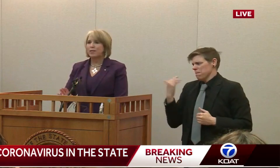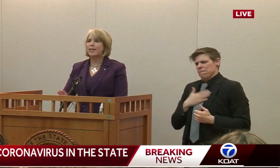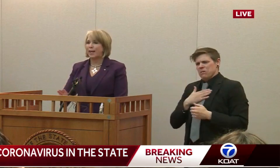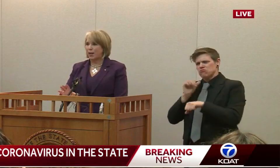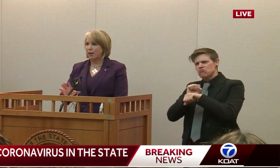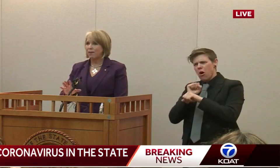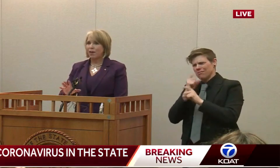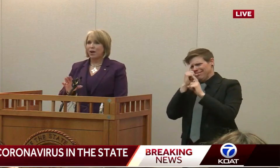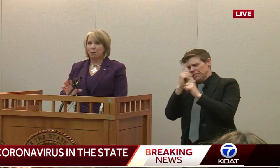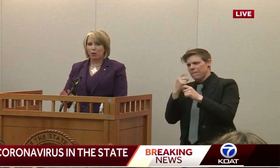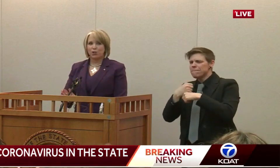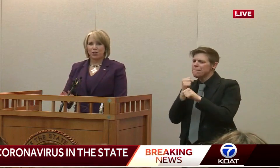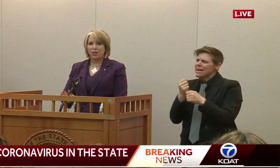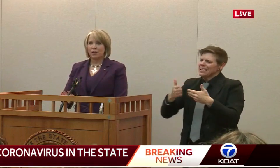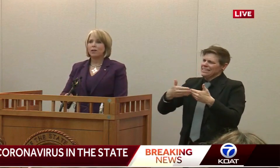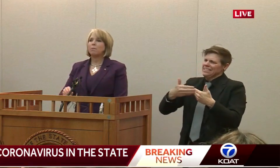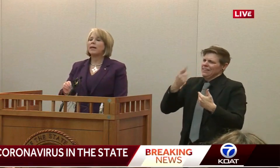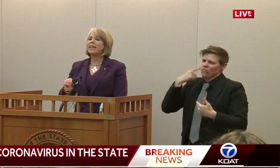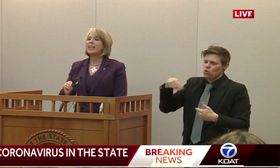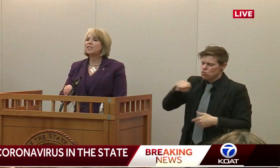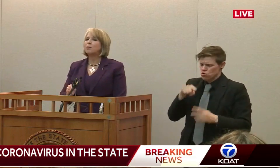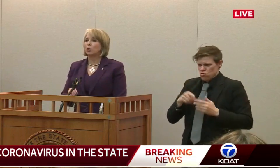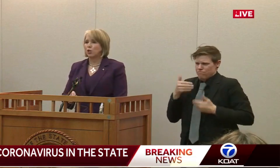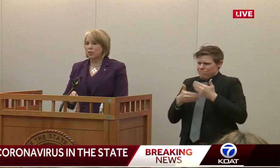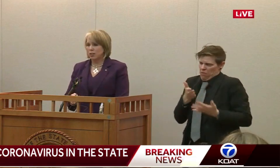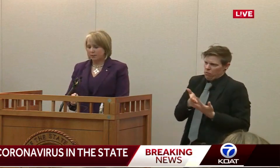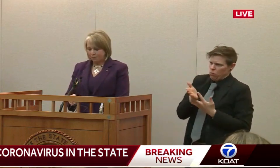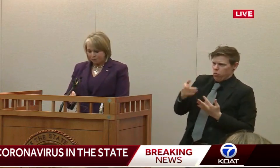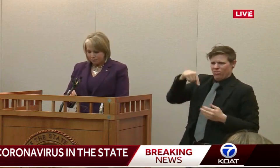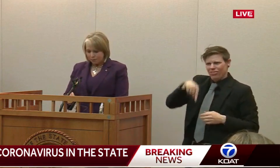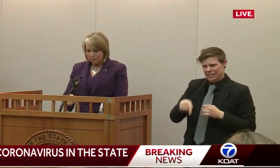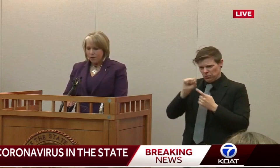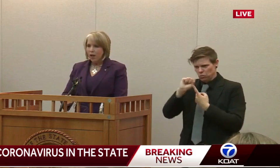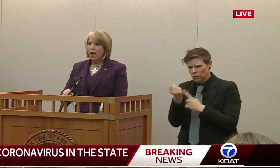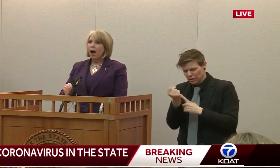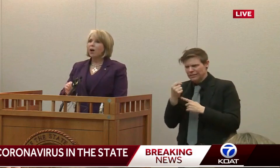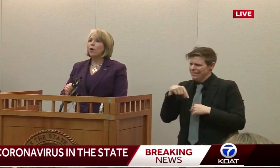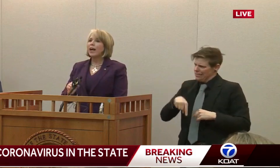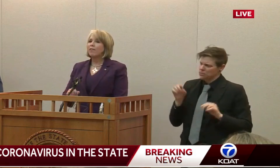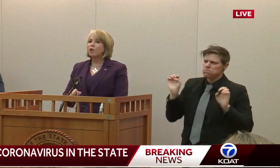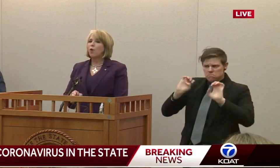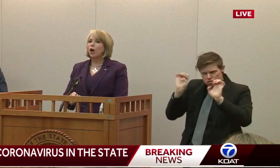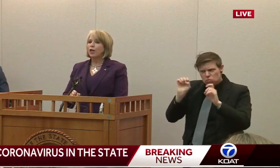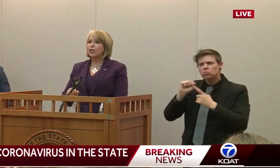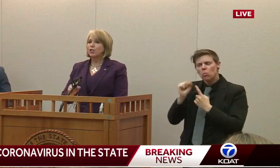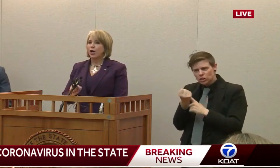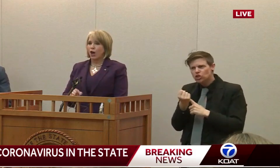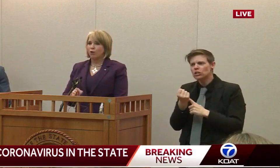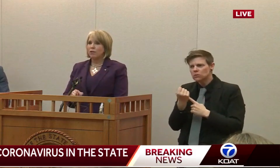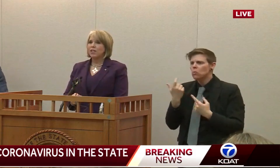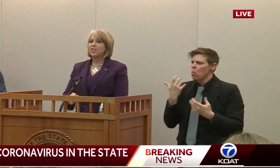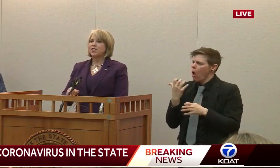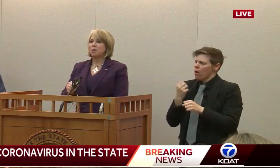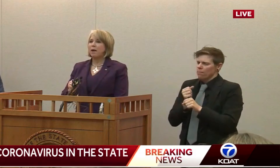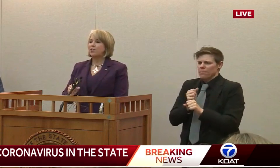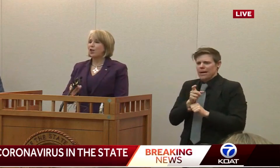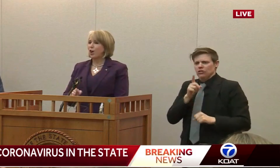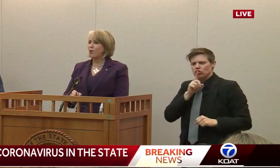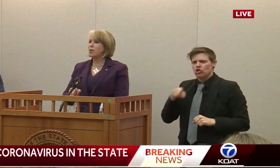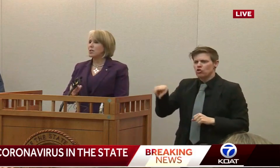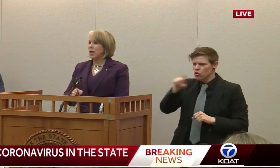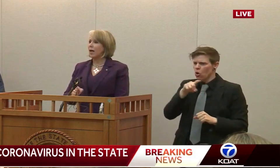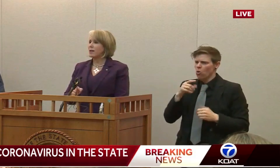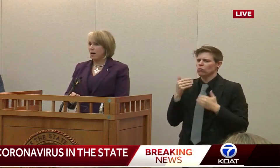notwithstanding an emergency. But in this emergency, I want everyone to go to